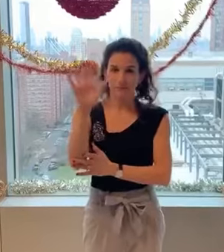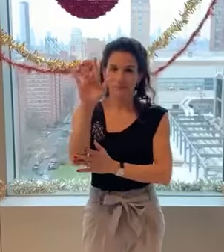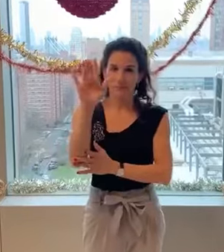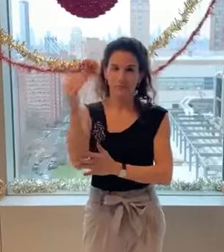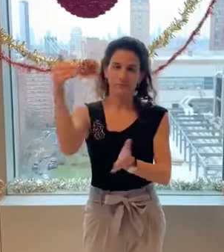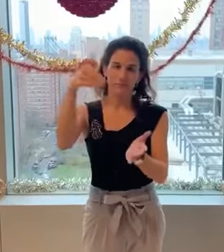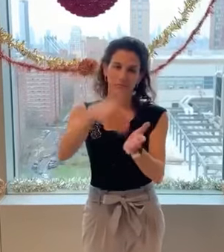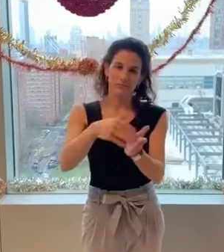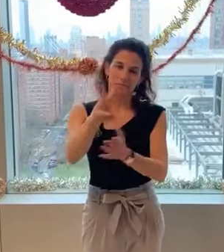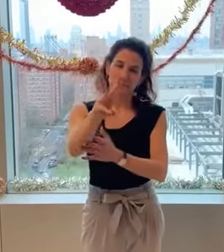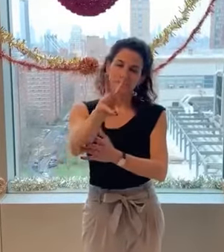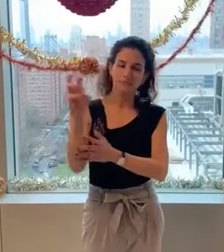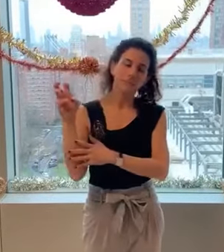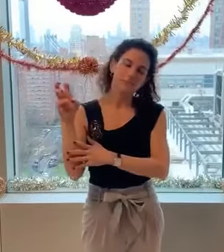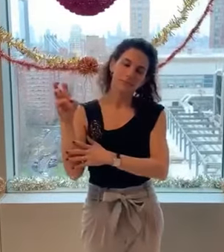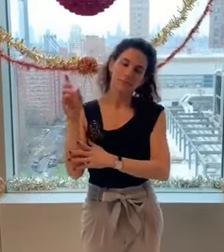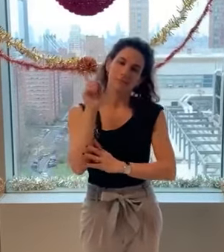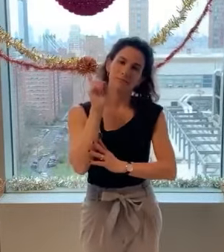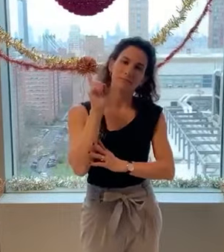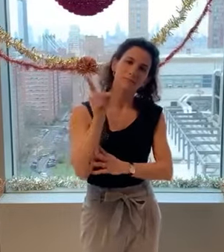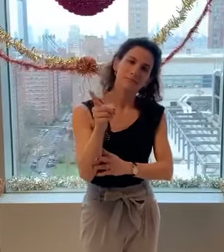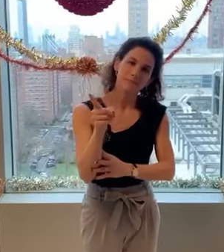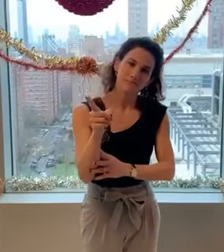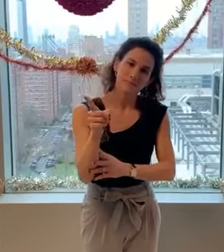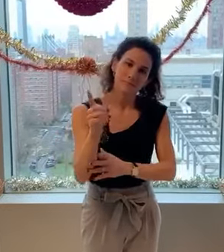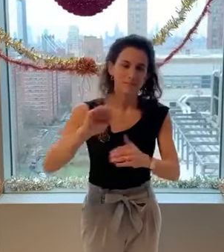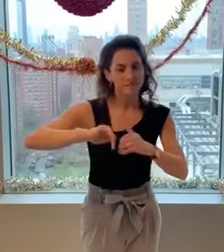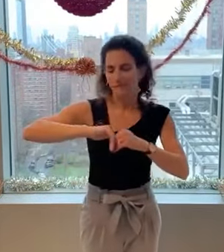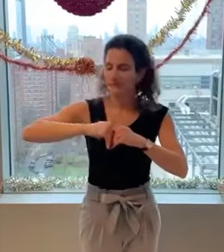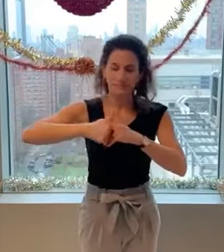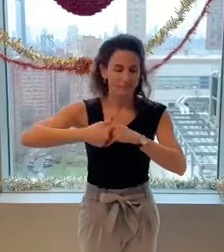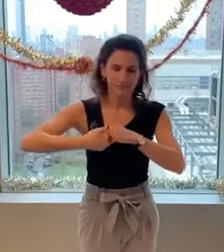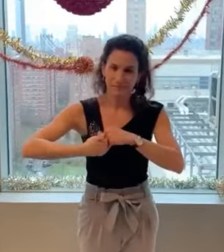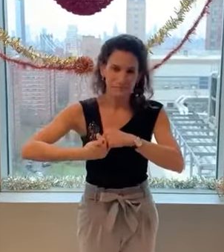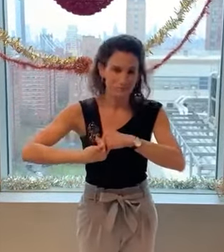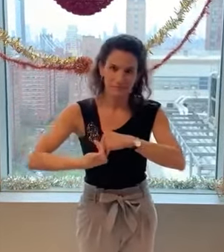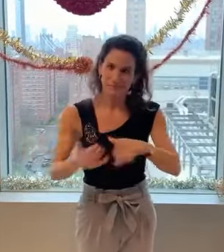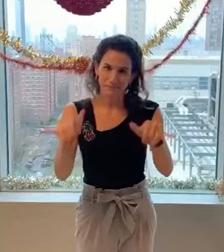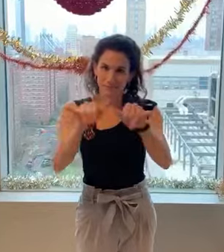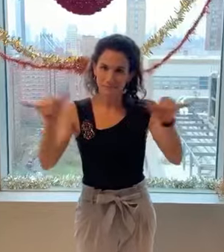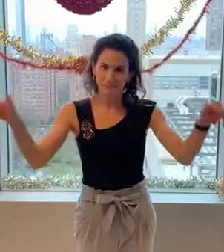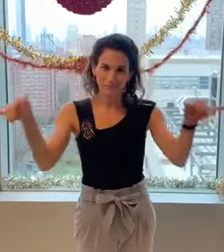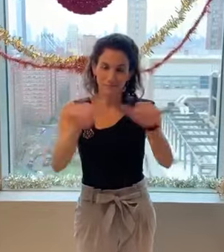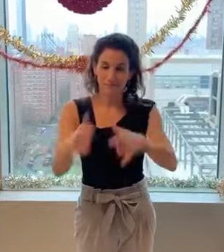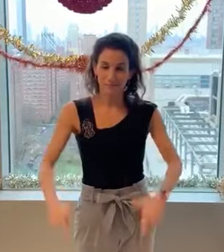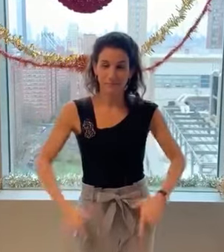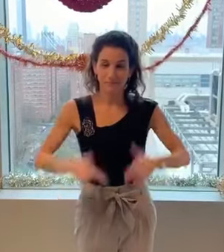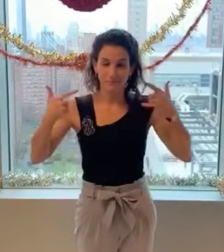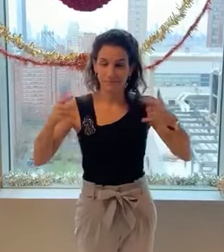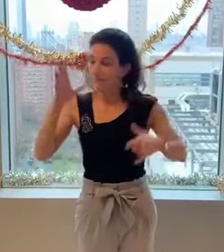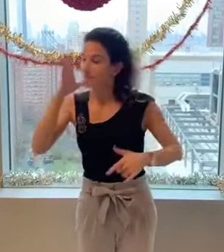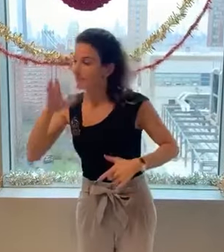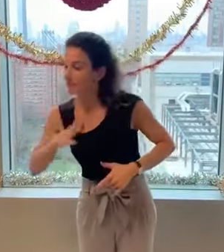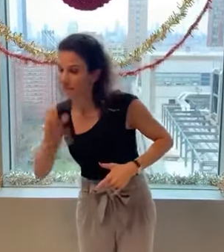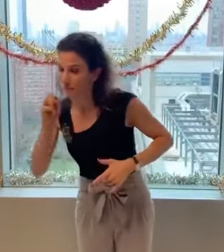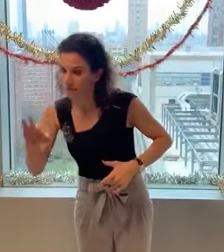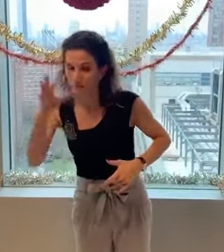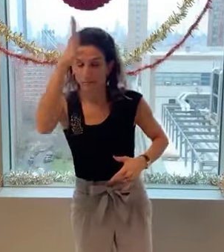525,600 minutes How will you measure the life of a woman or